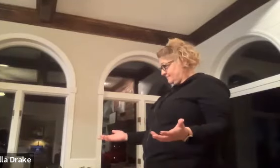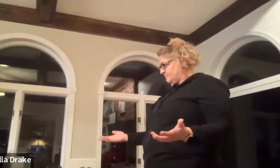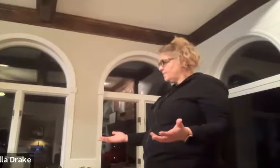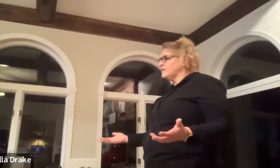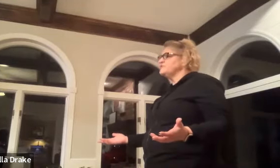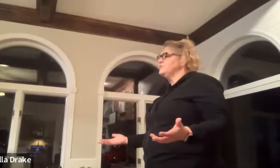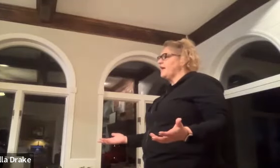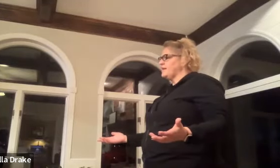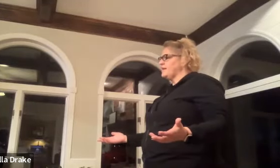what else do you like